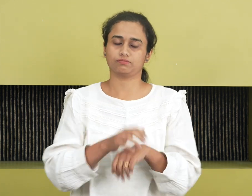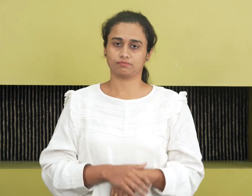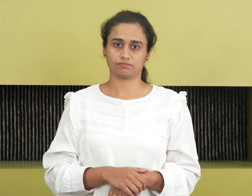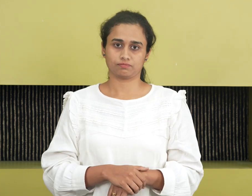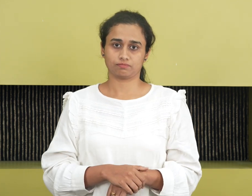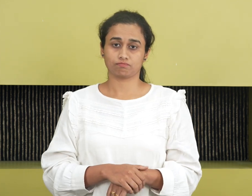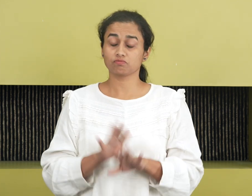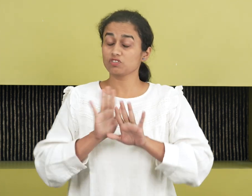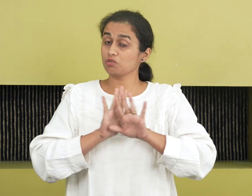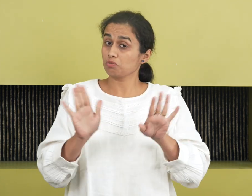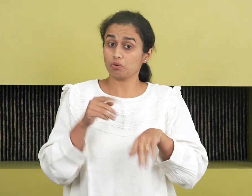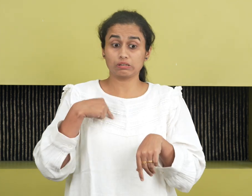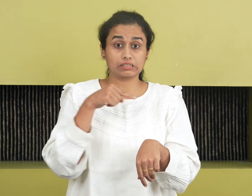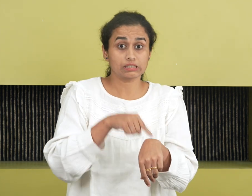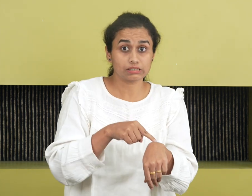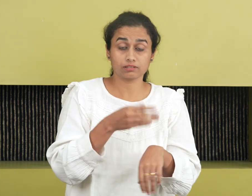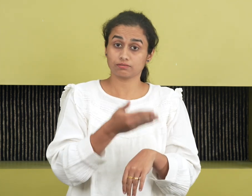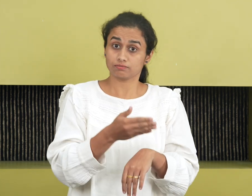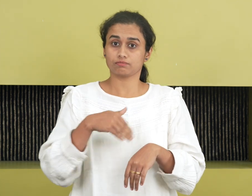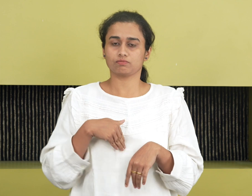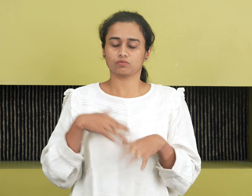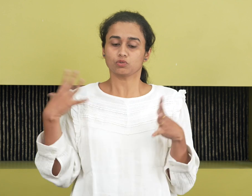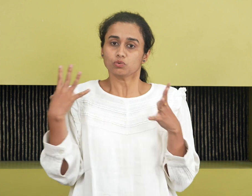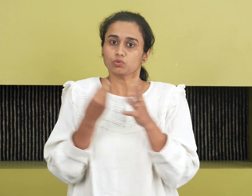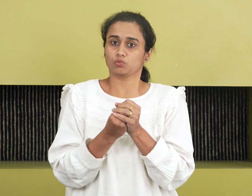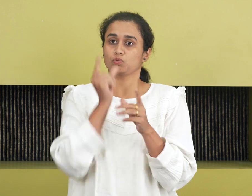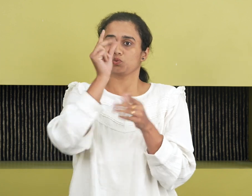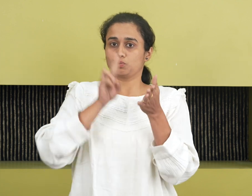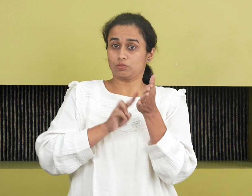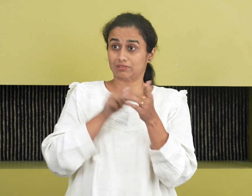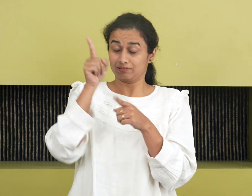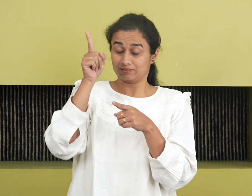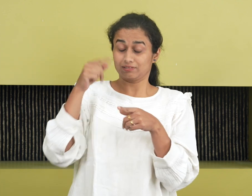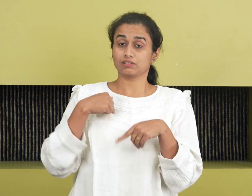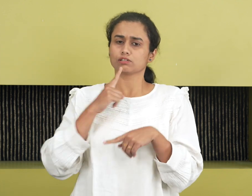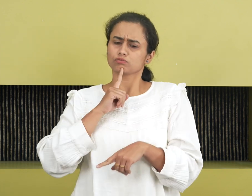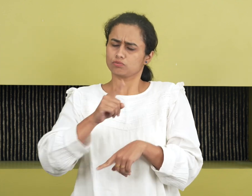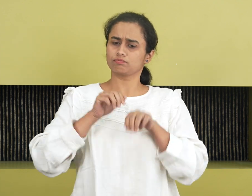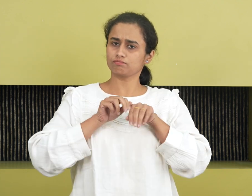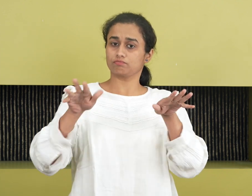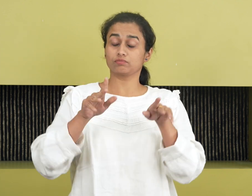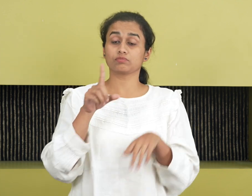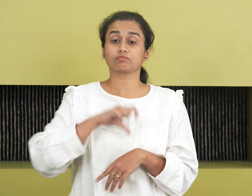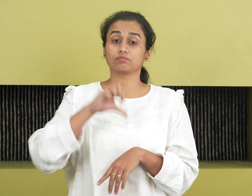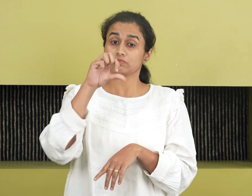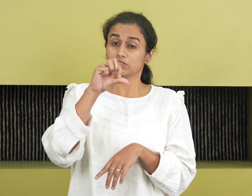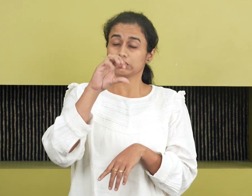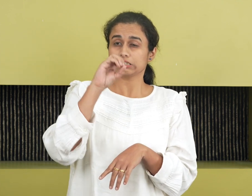Not at a time when the United Nations claims that 90 to 95